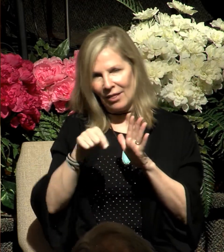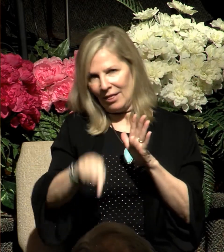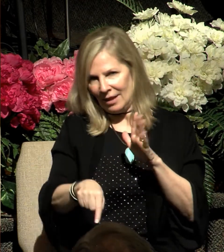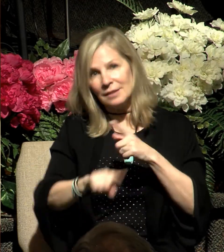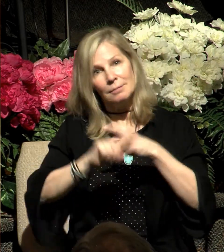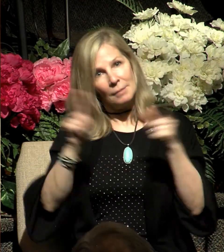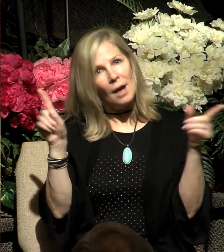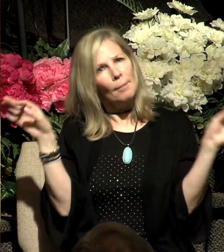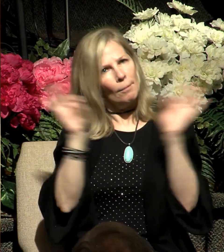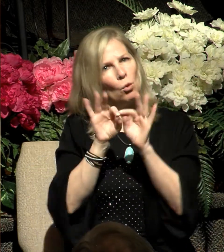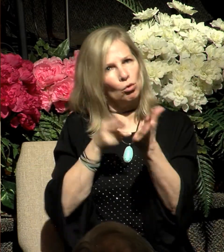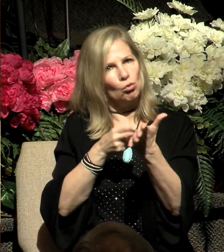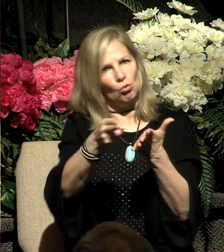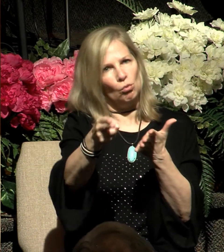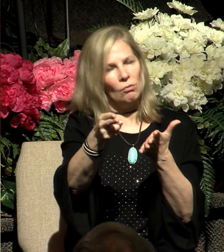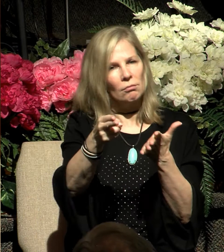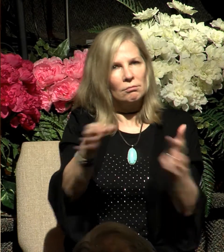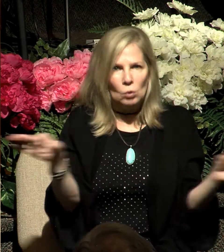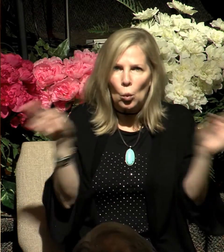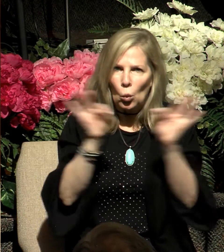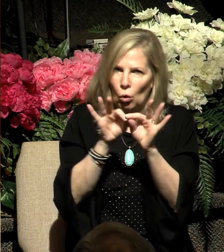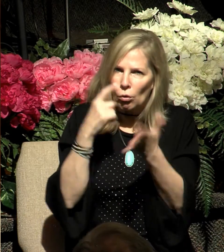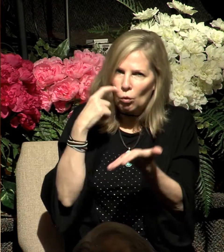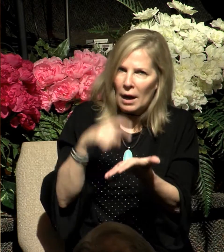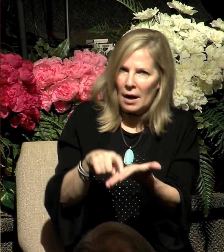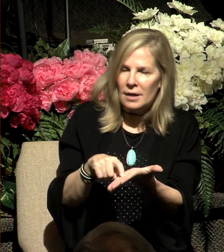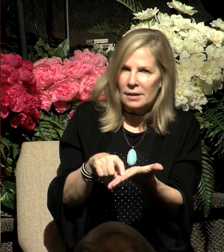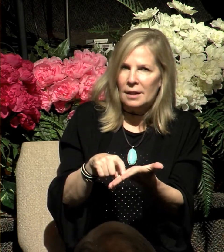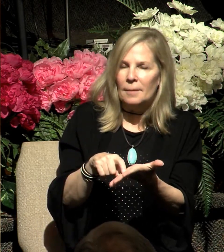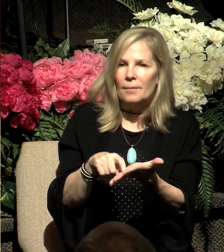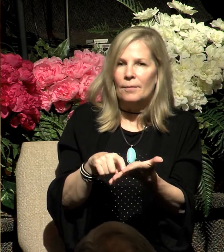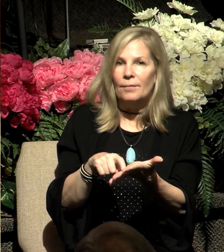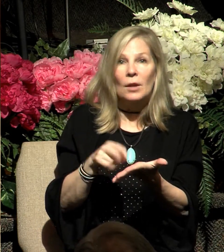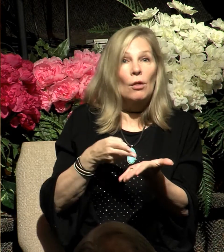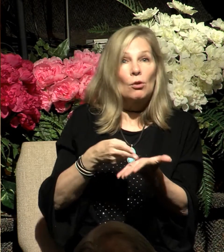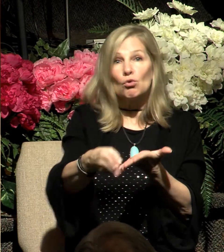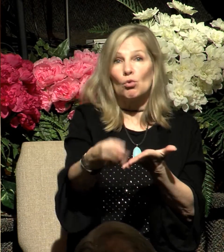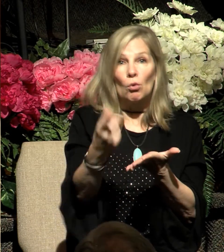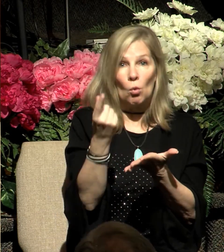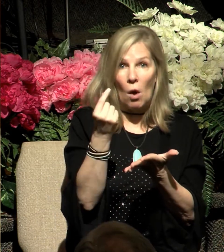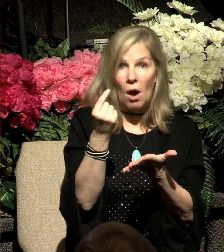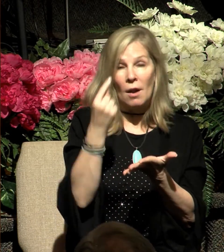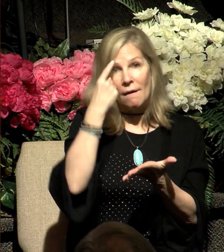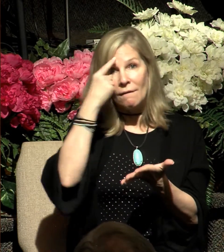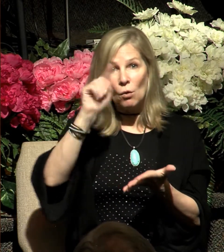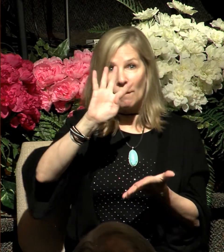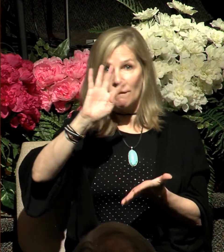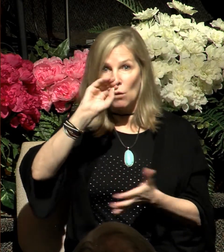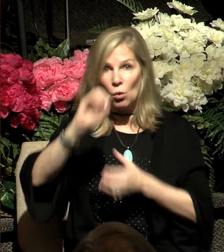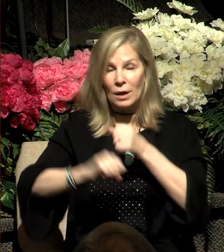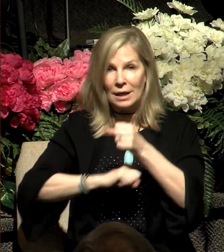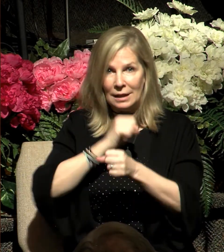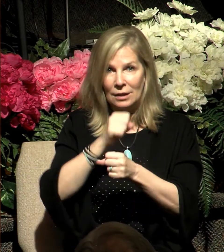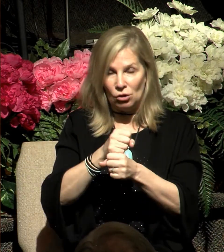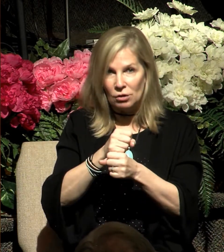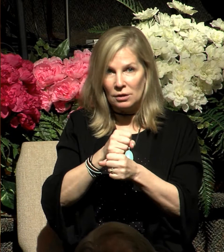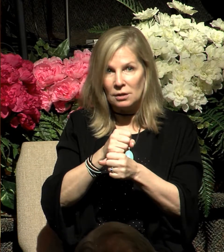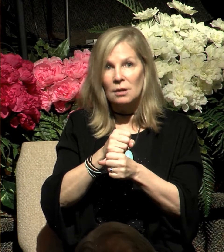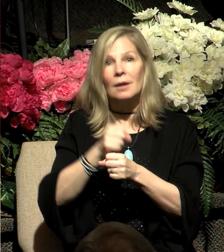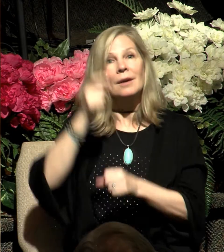important truth that's worth noting. That truth being that for 40 years, for 40 years, God had been